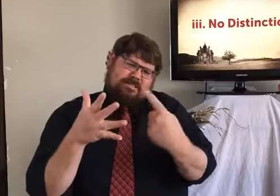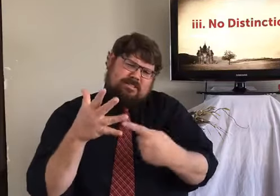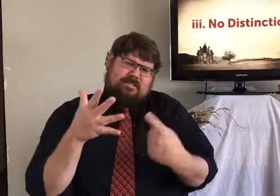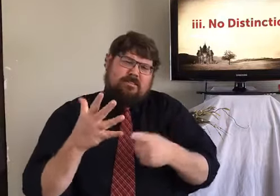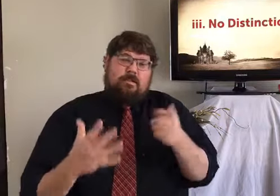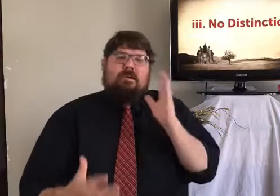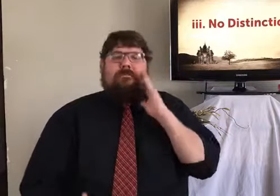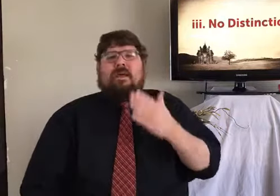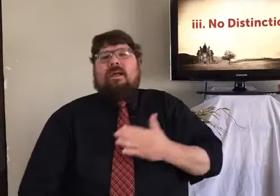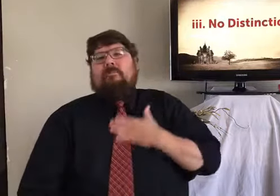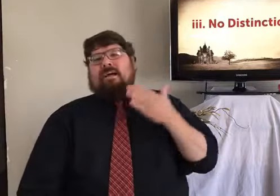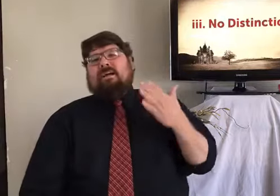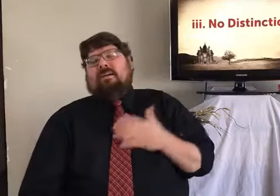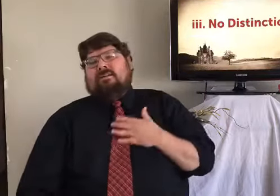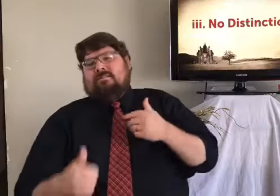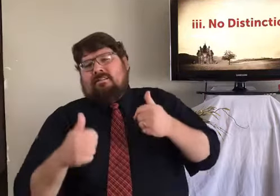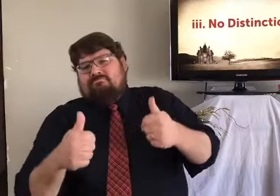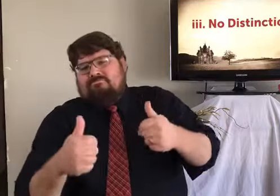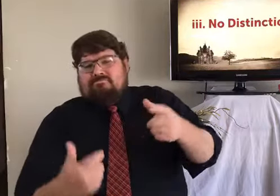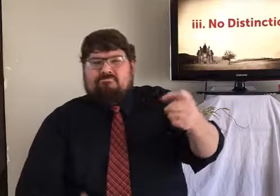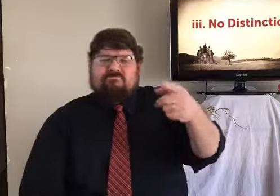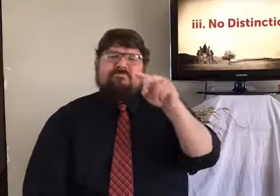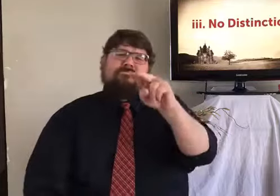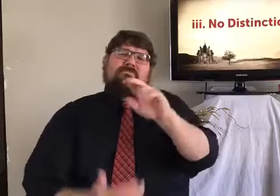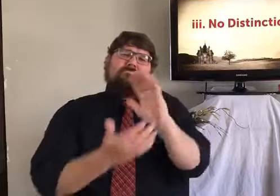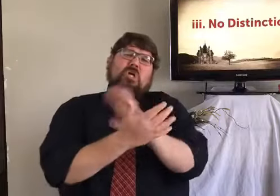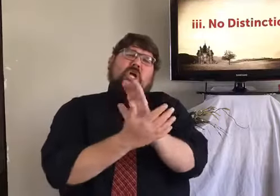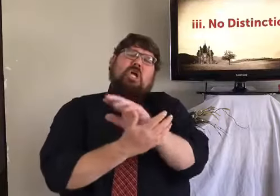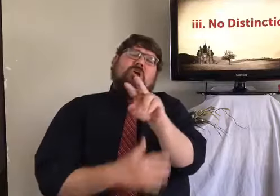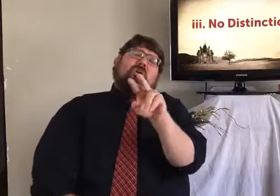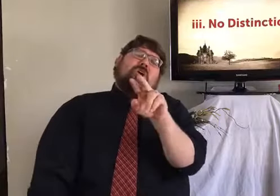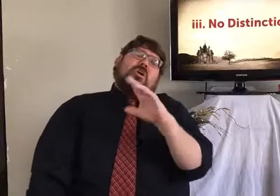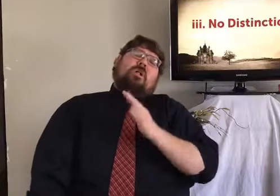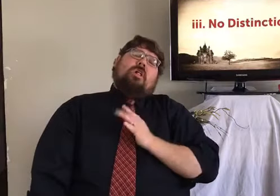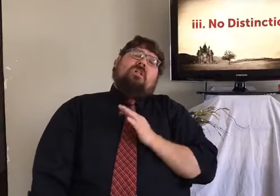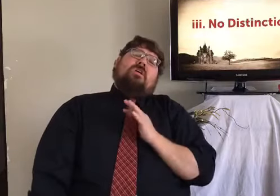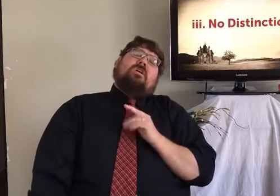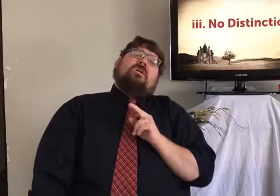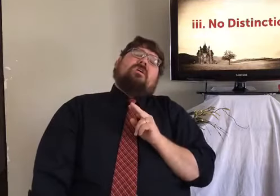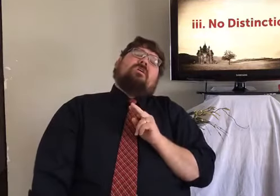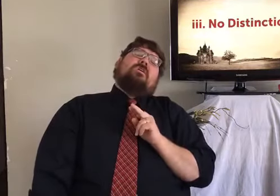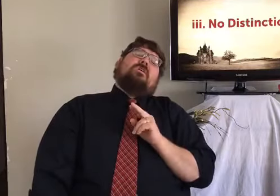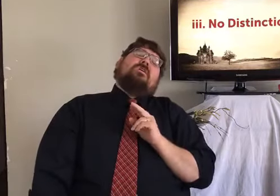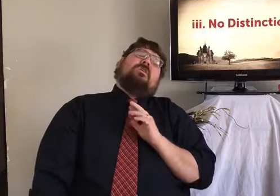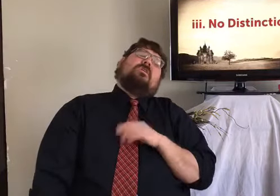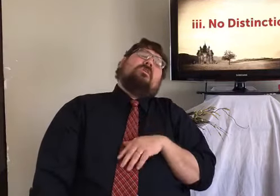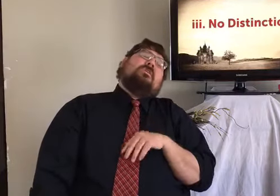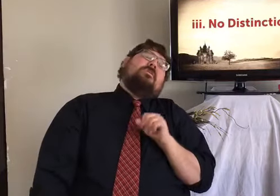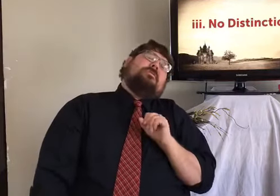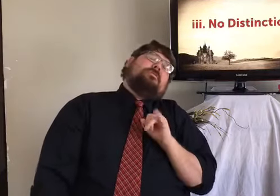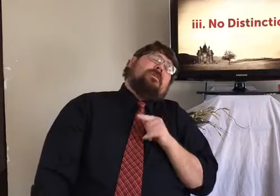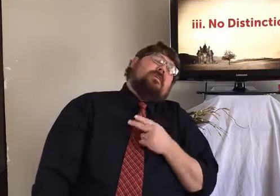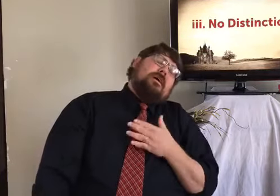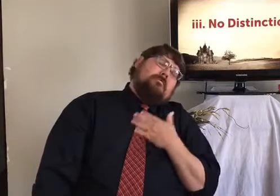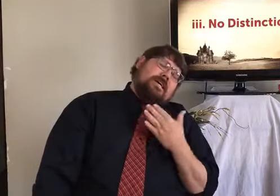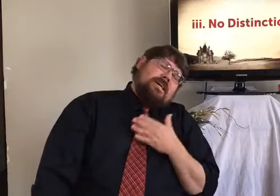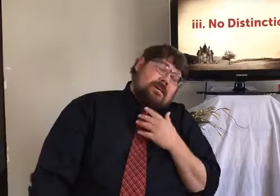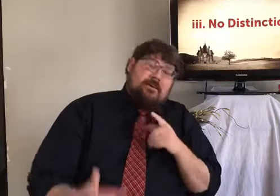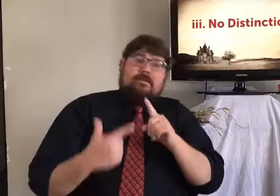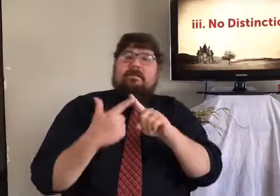The world says, do these things and you'll be happy. You know, you can have entertainment and movies